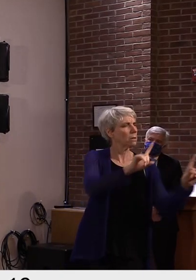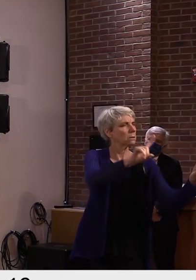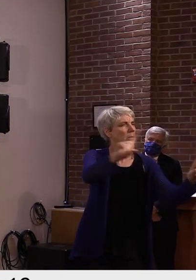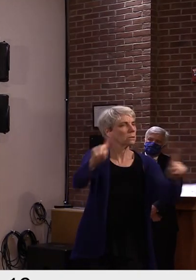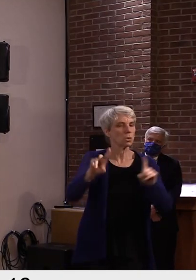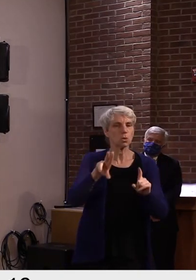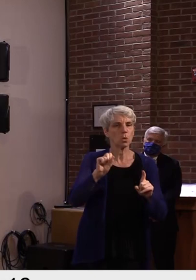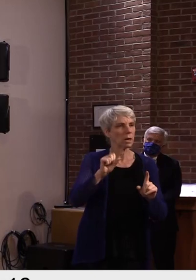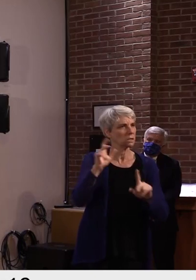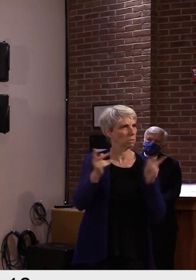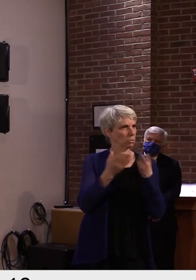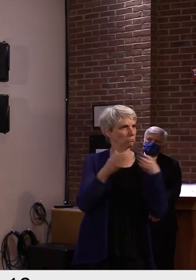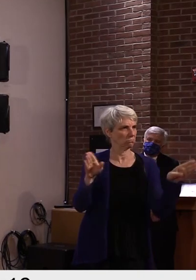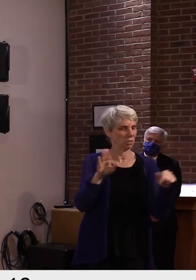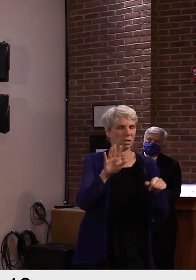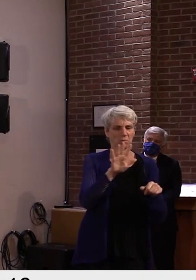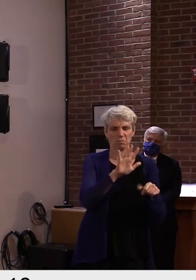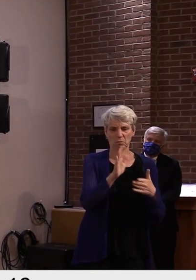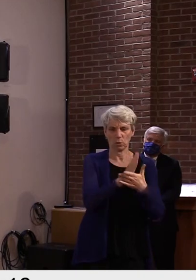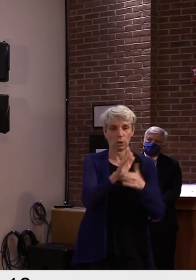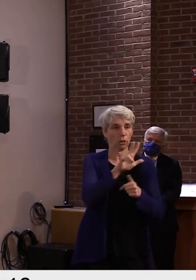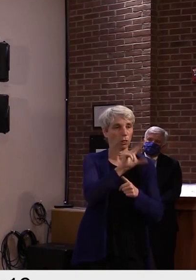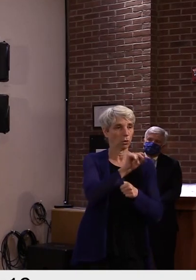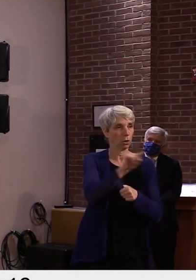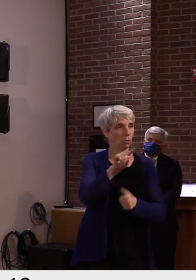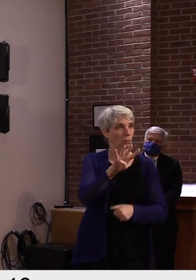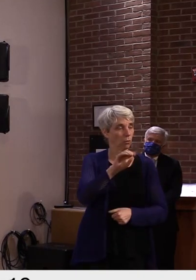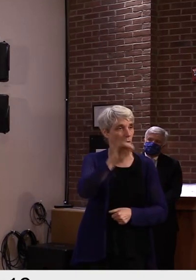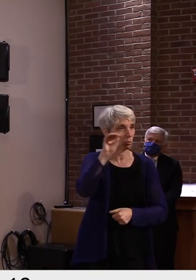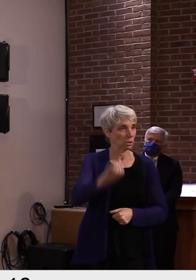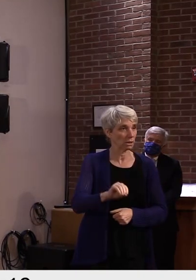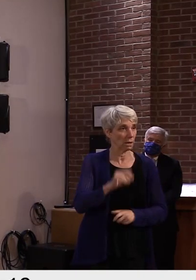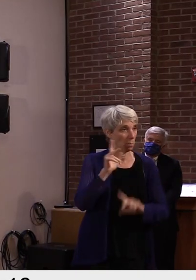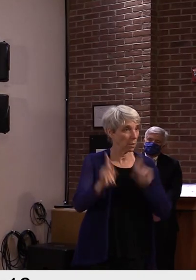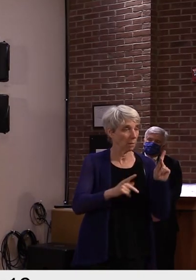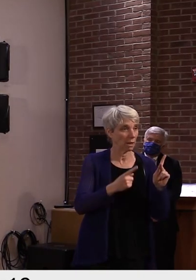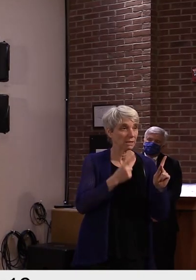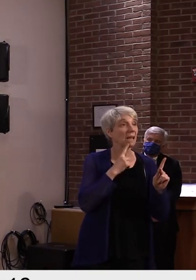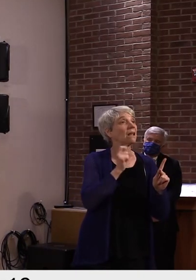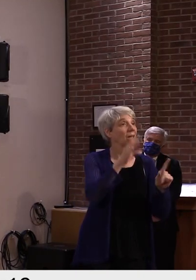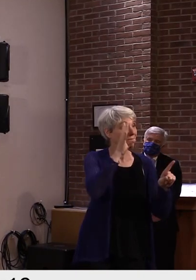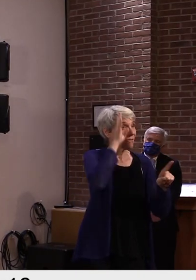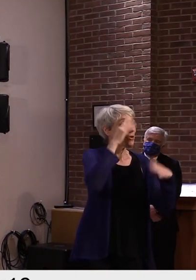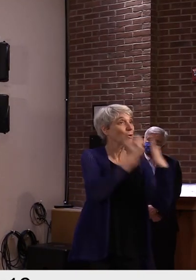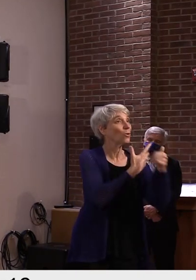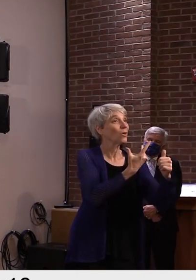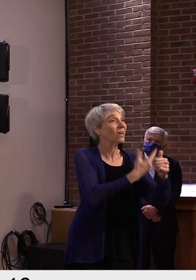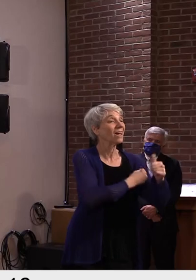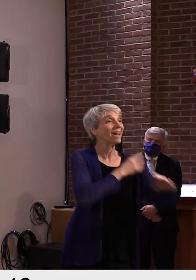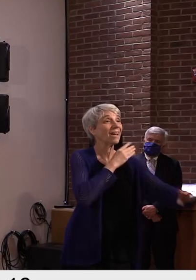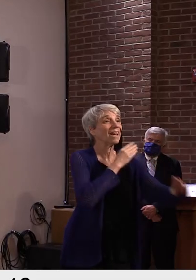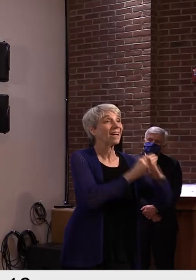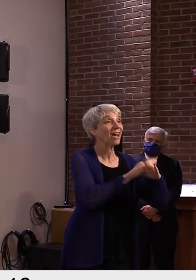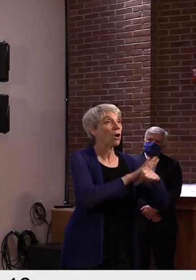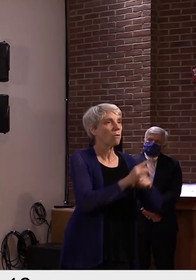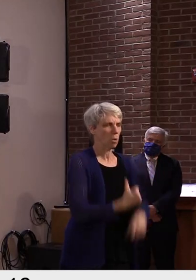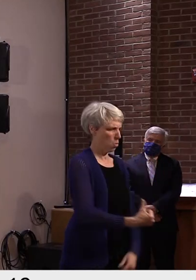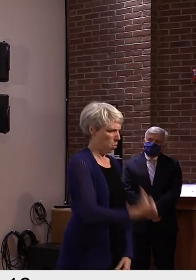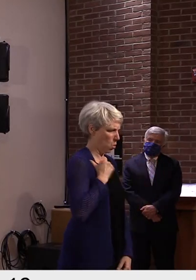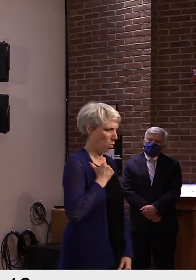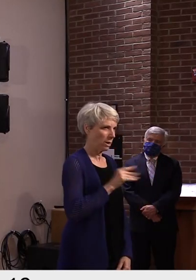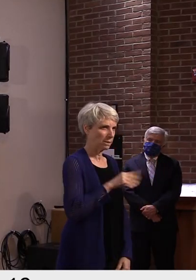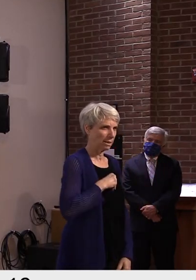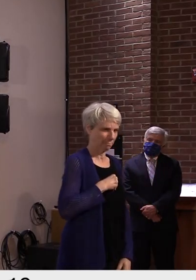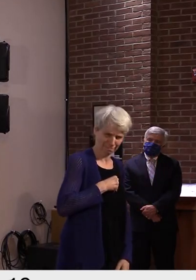closer to 40 percent would say they wouldn't want to receive this vaccine. And they don't even know anything about it yet, and